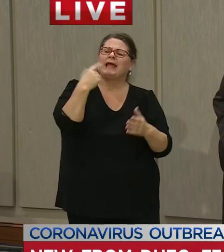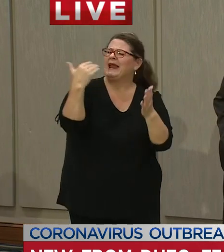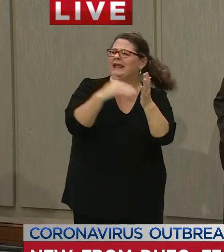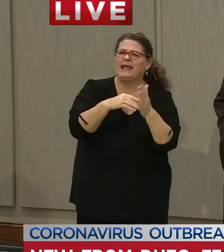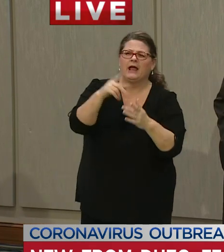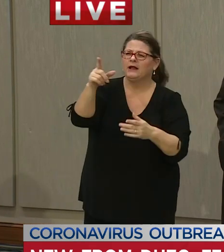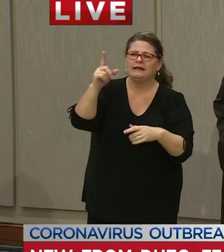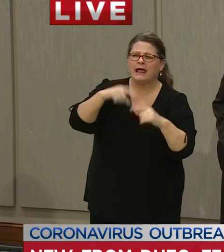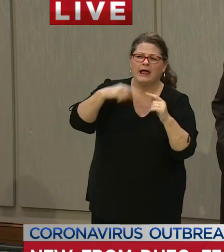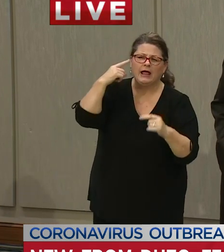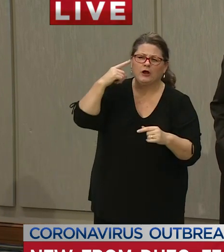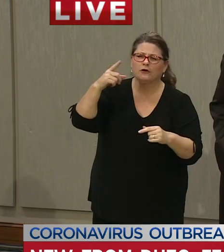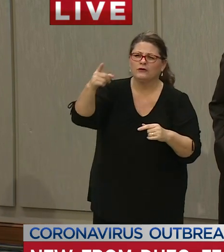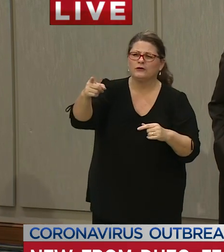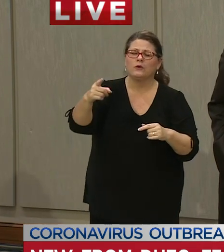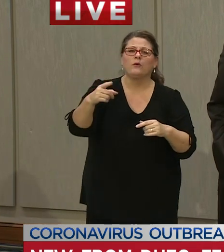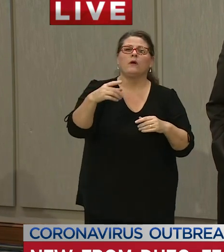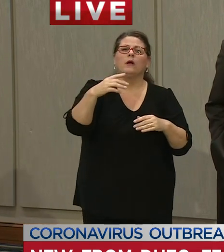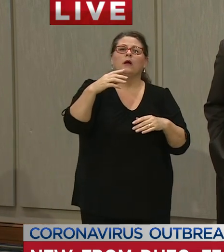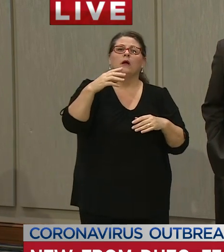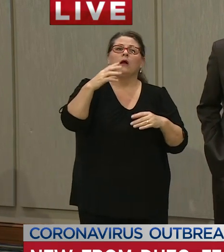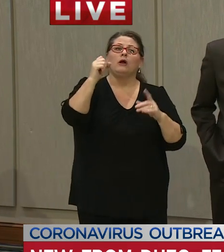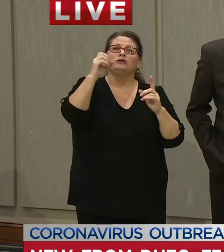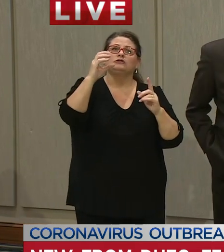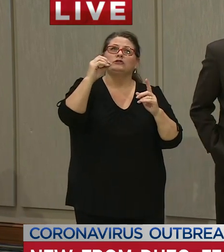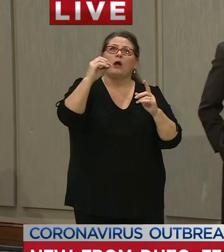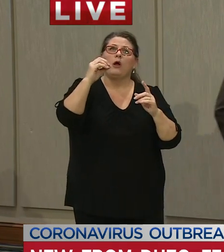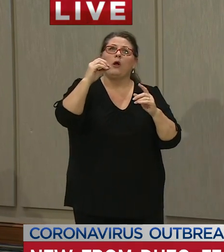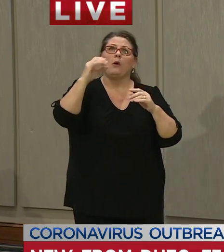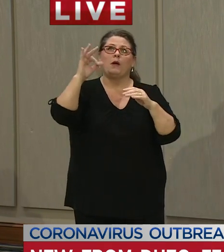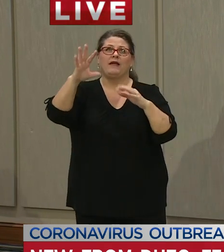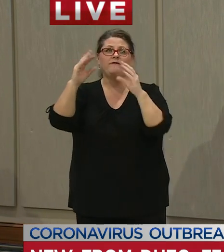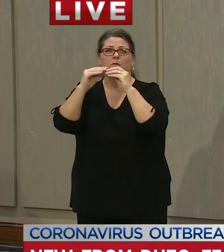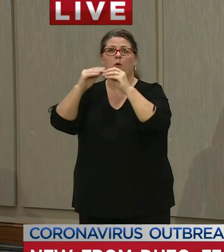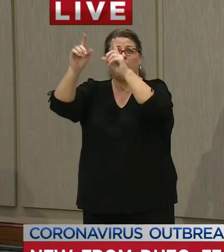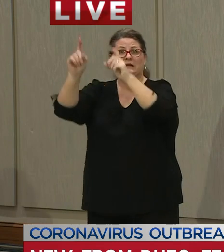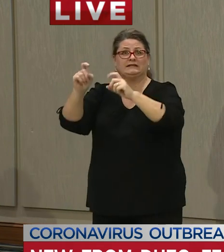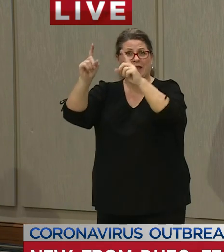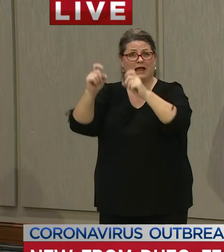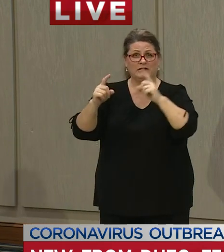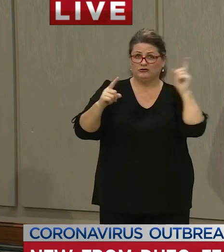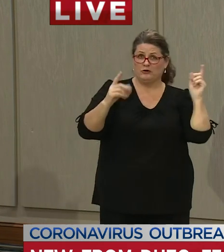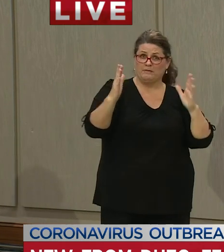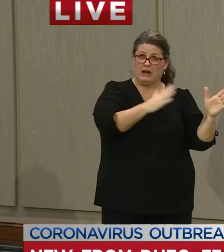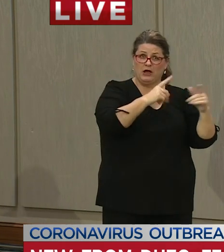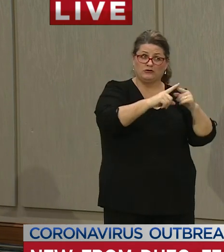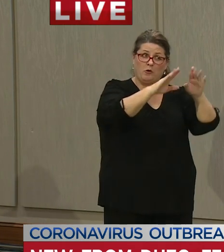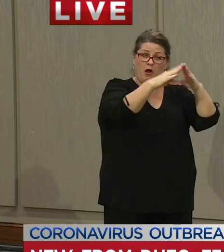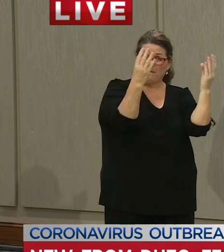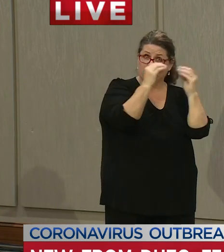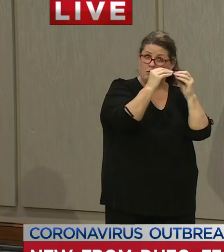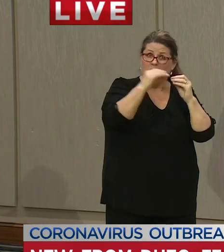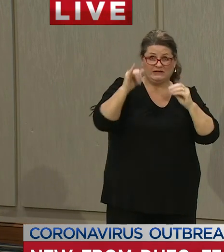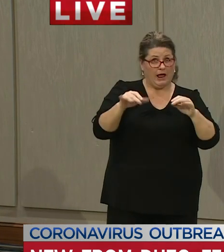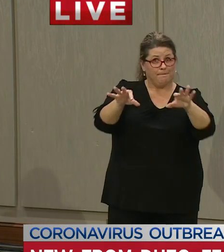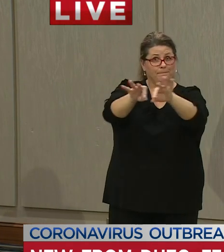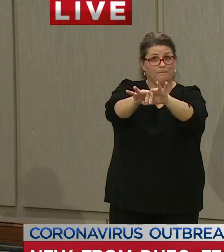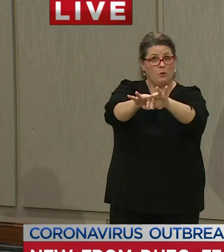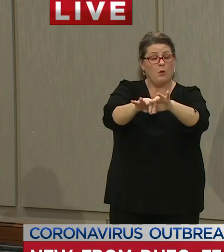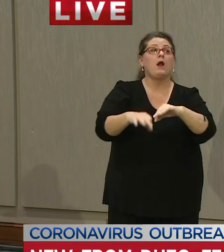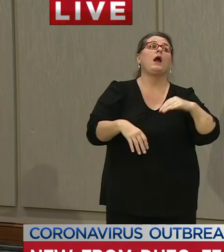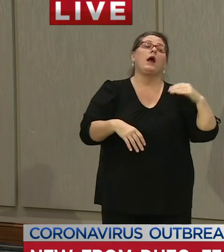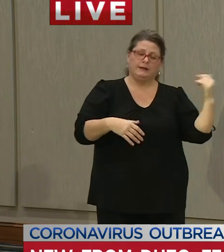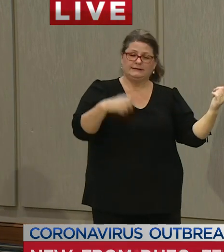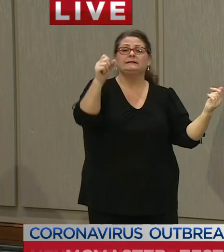hear you what is the role or importance of testing in your decisions going forward it's very important because the testing is as